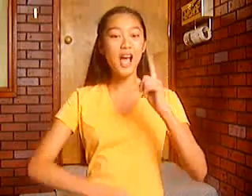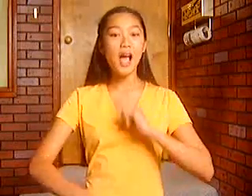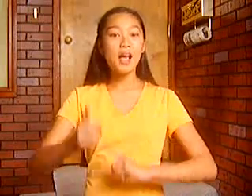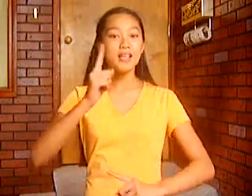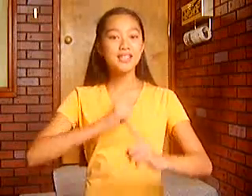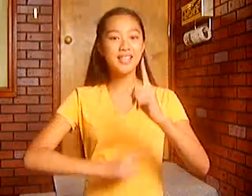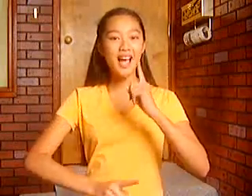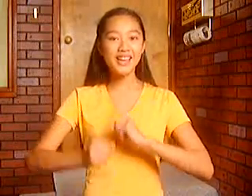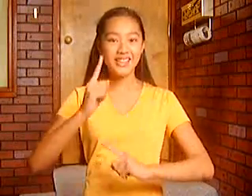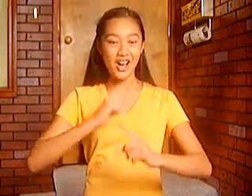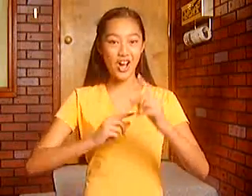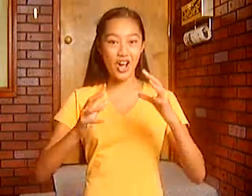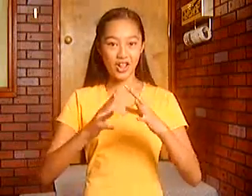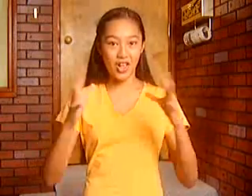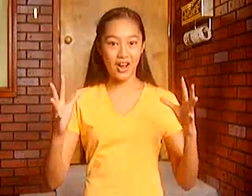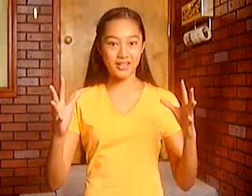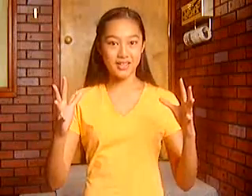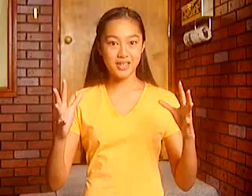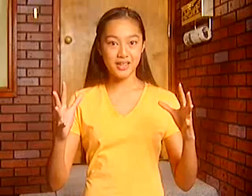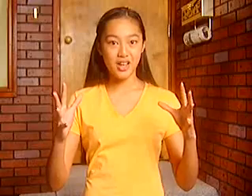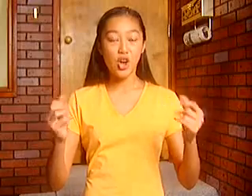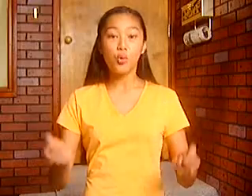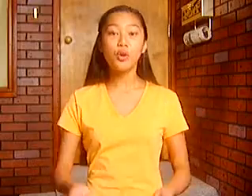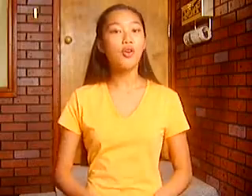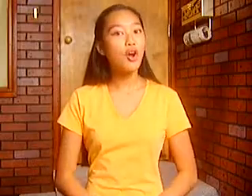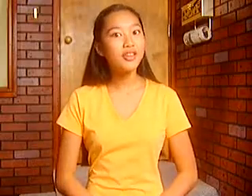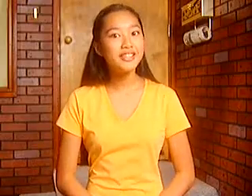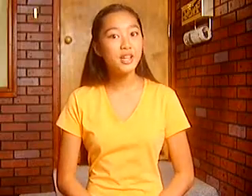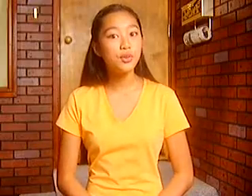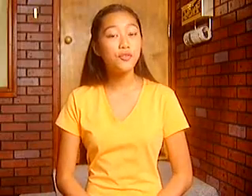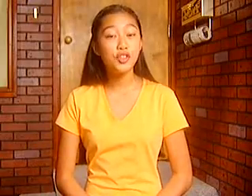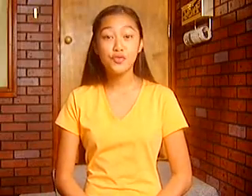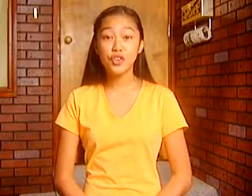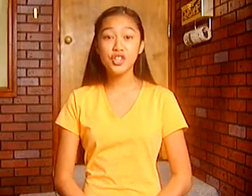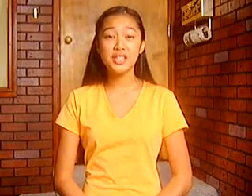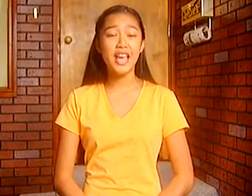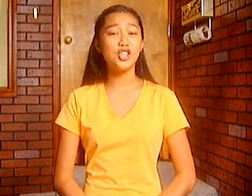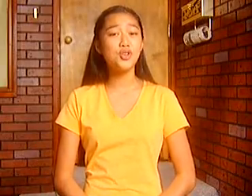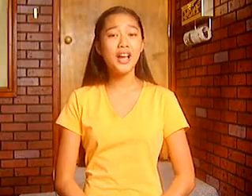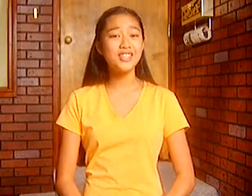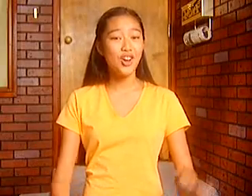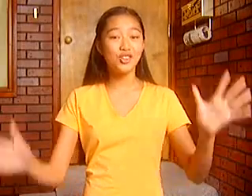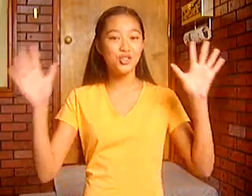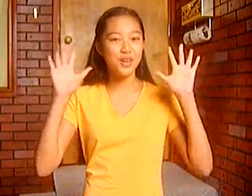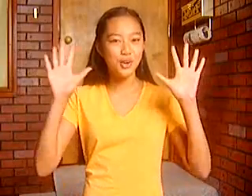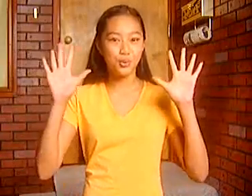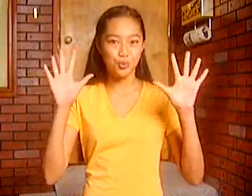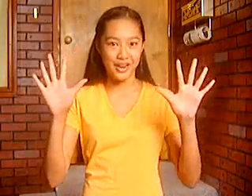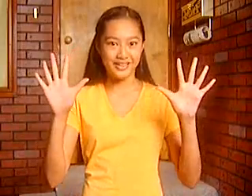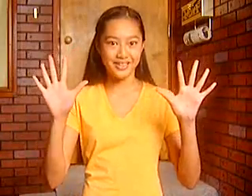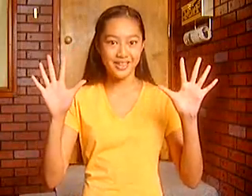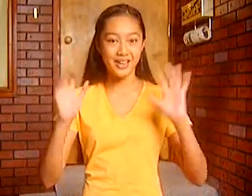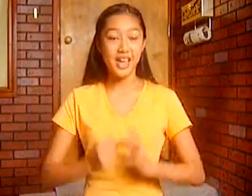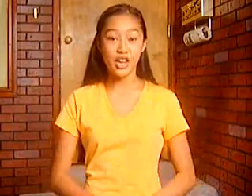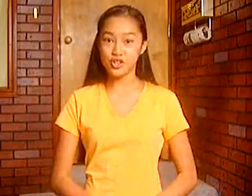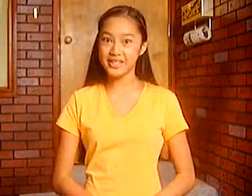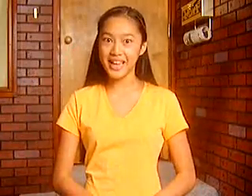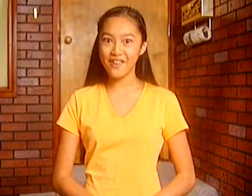Sign-A-Lot. We are already done with the first verse and you guys are doing great. Here's the second